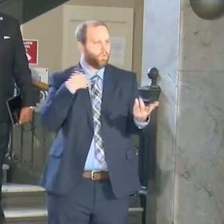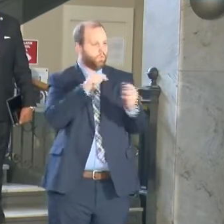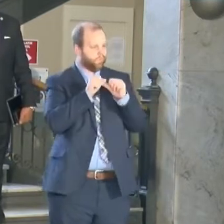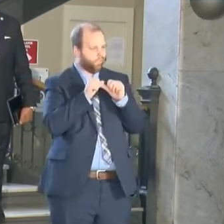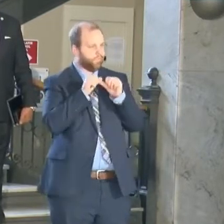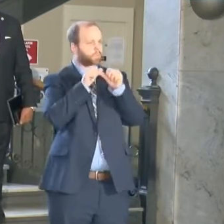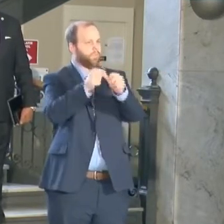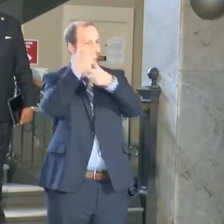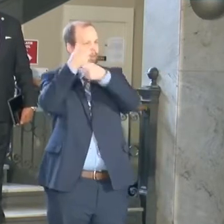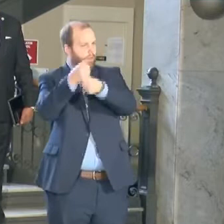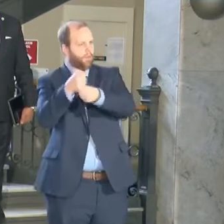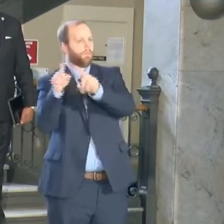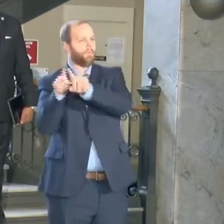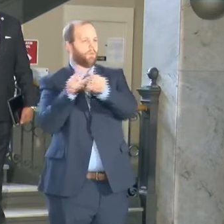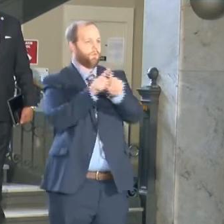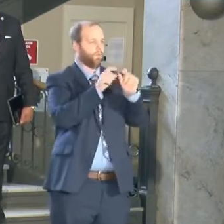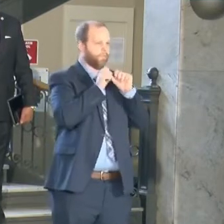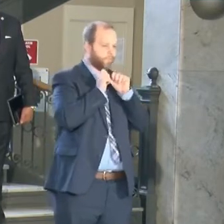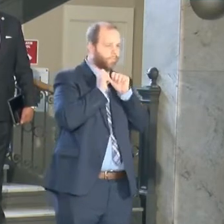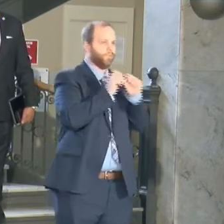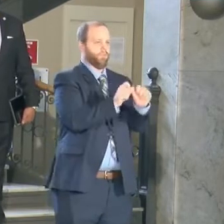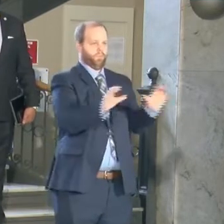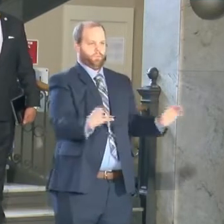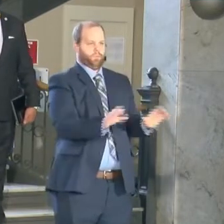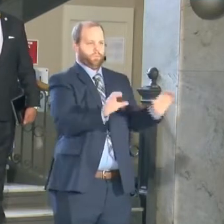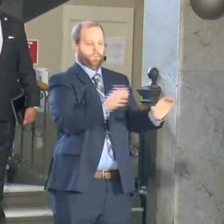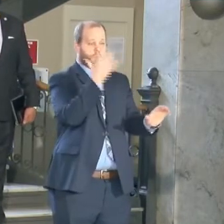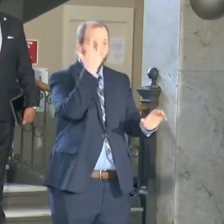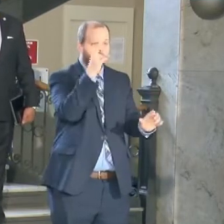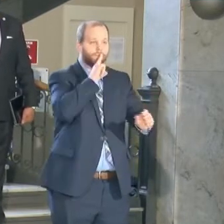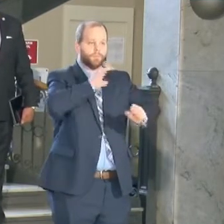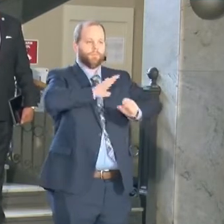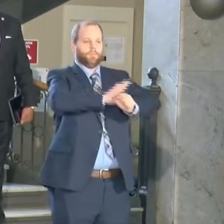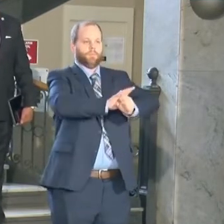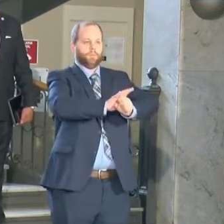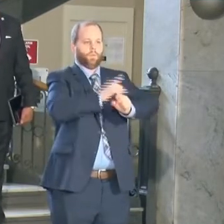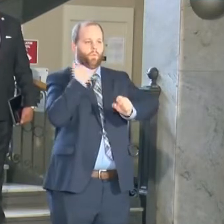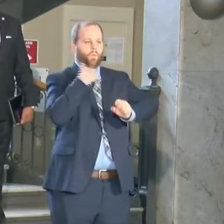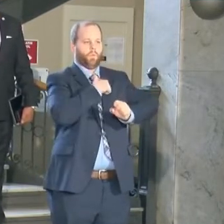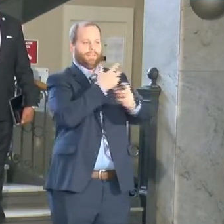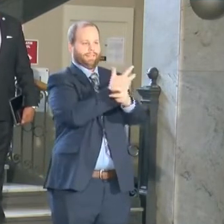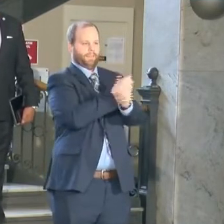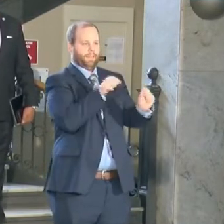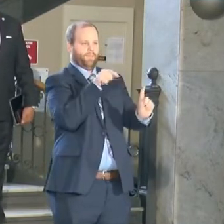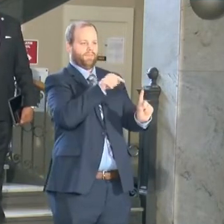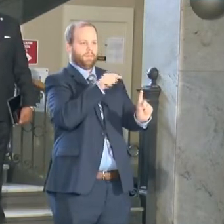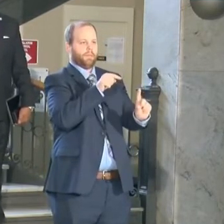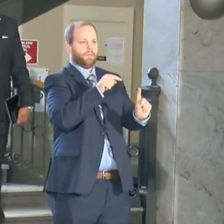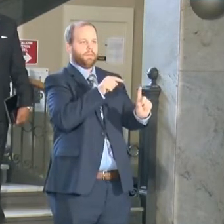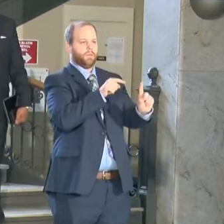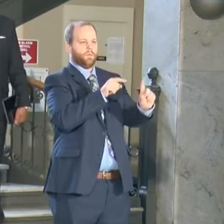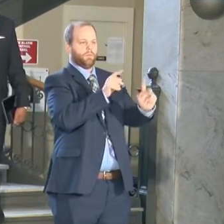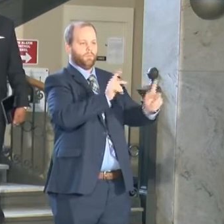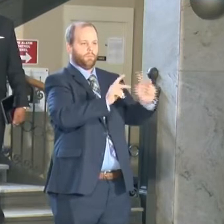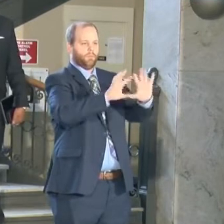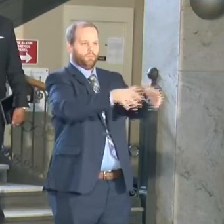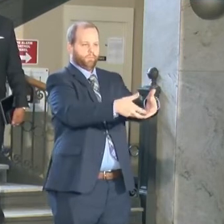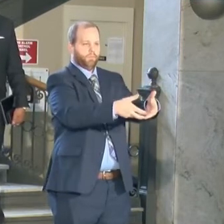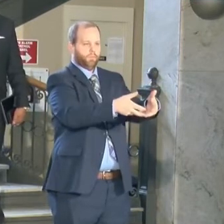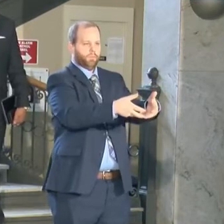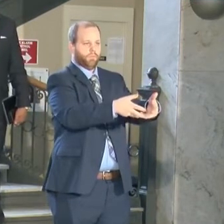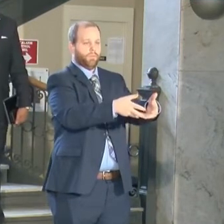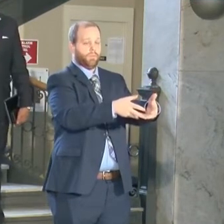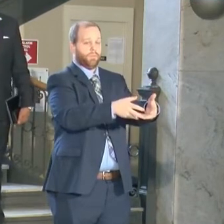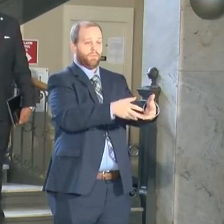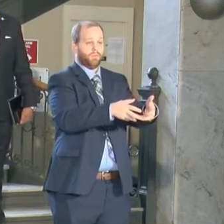And the reason why is because we want to ensure that we save a generation of young people. Again, 64